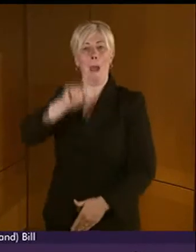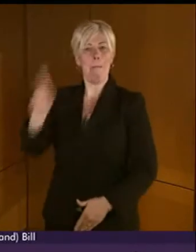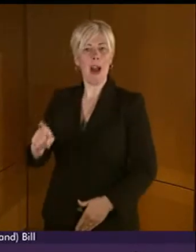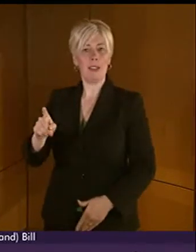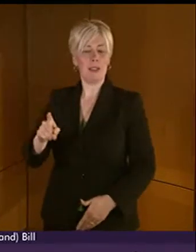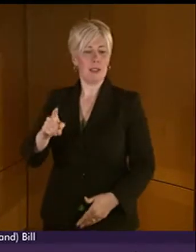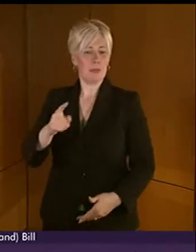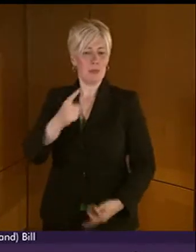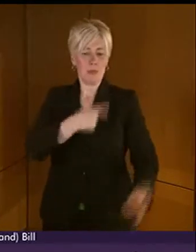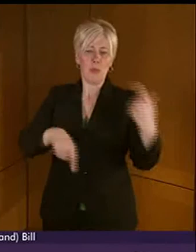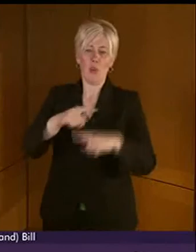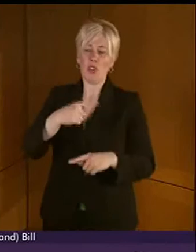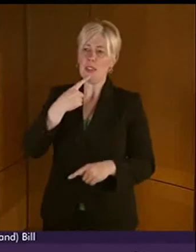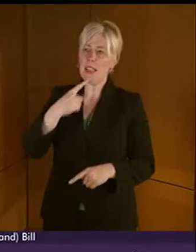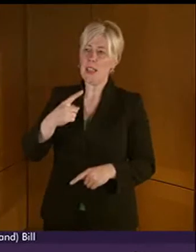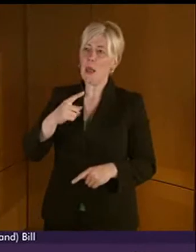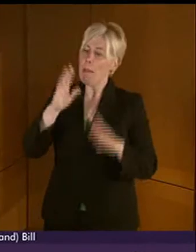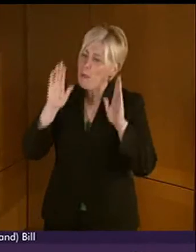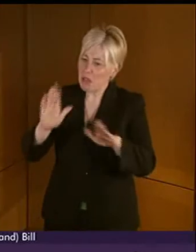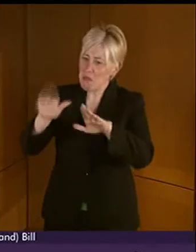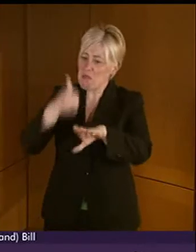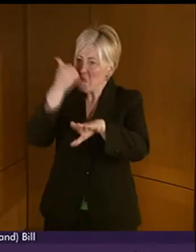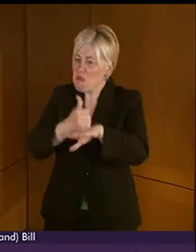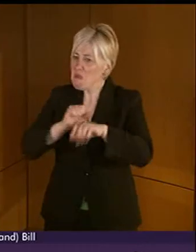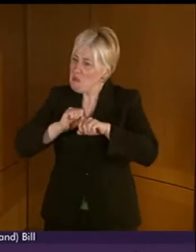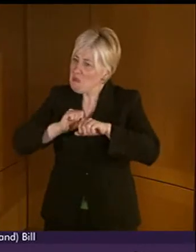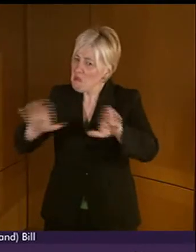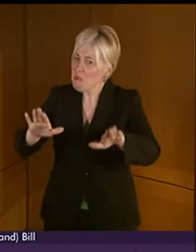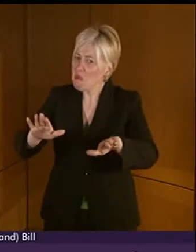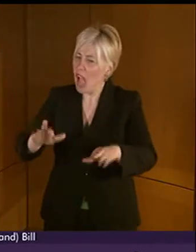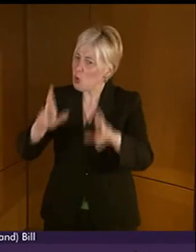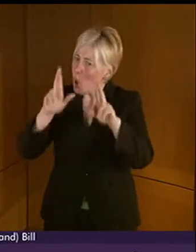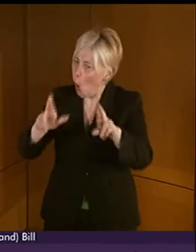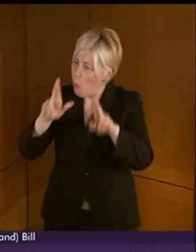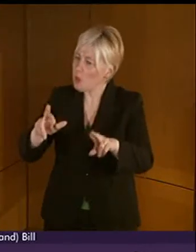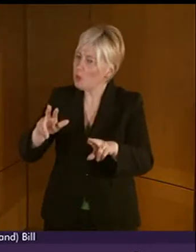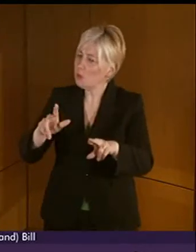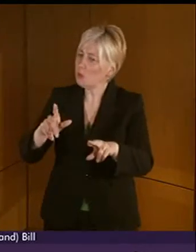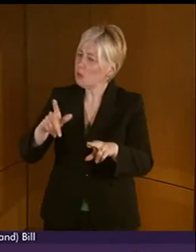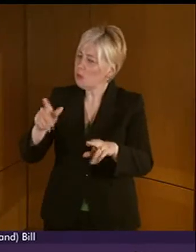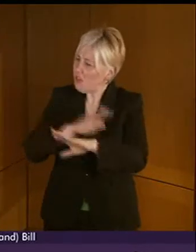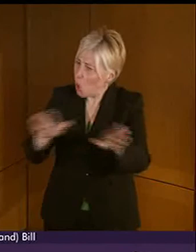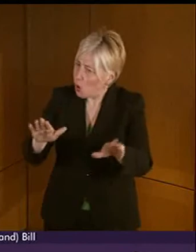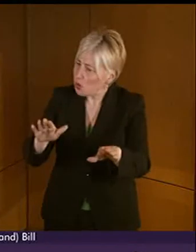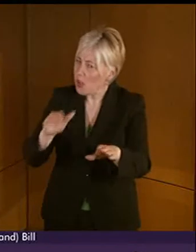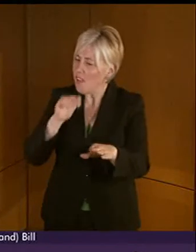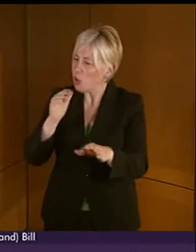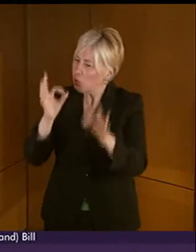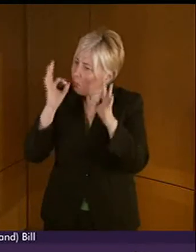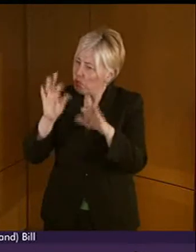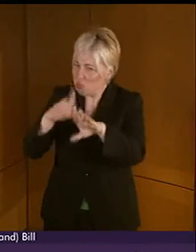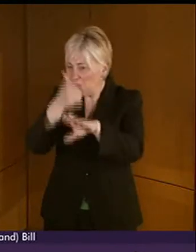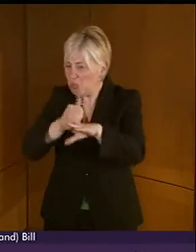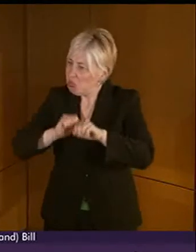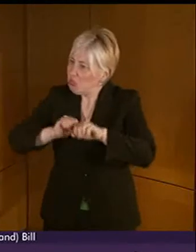well, if it's not implemented as we hoped it would be implemented, if it's not perfectly implemented,